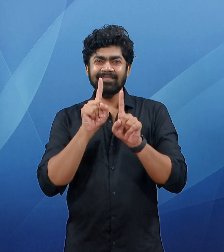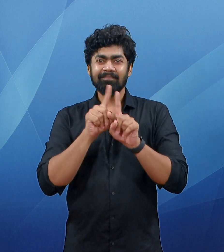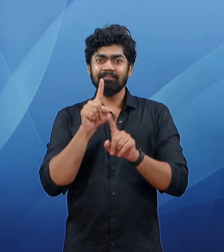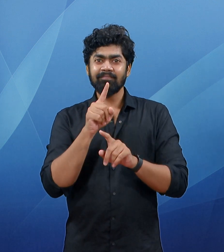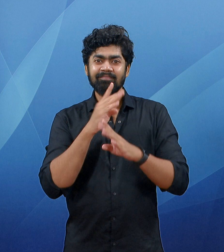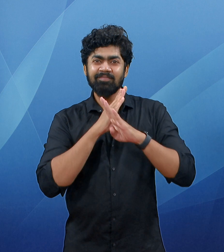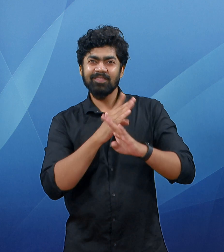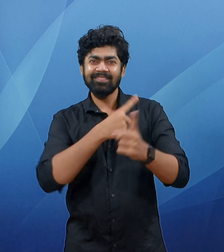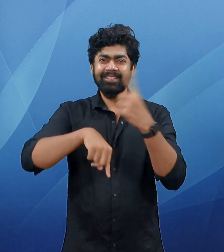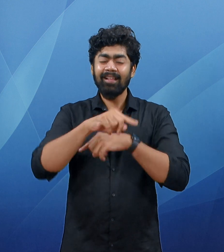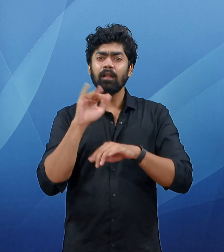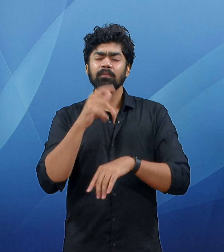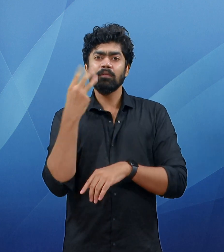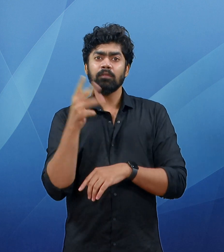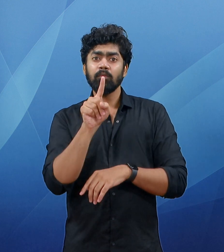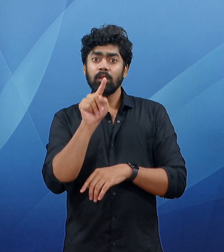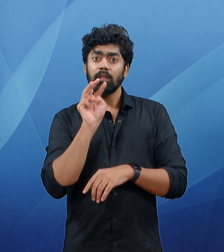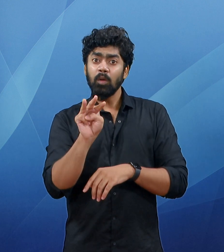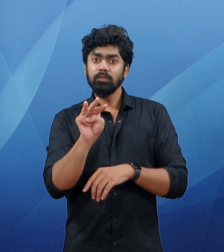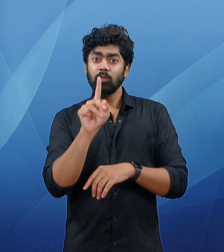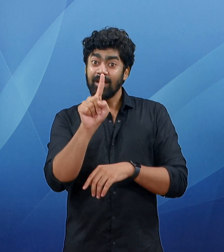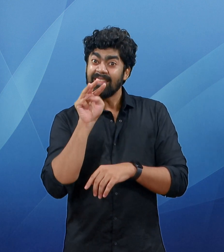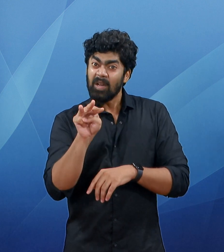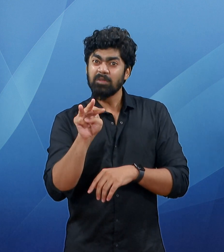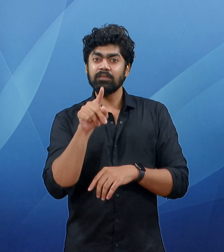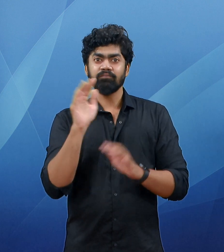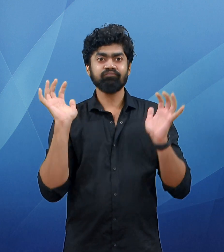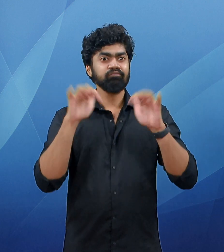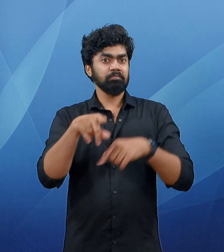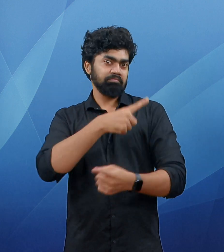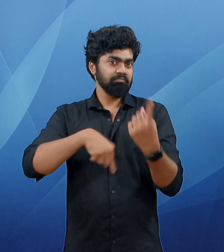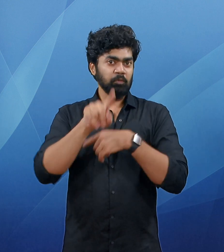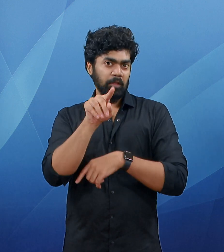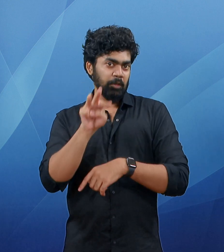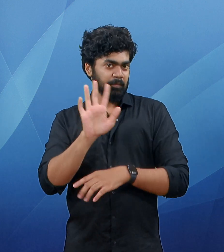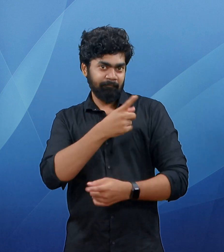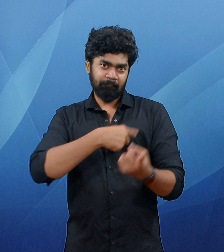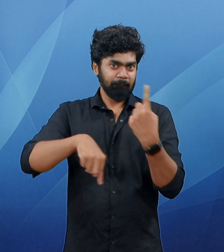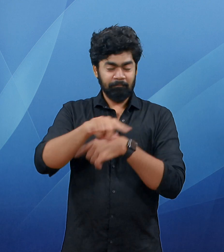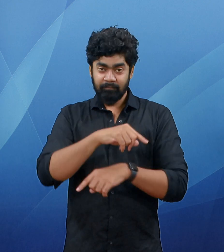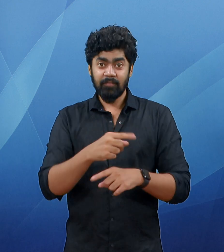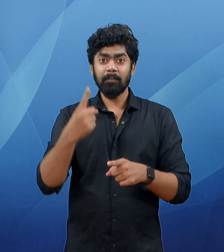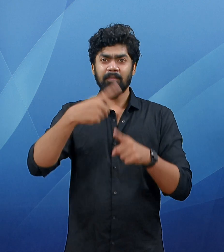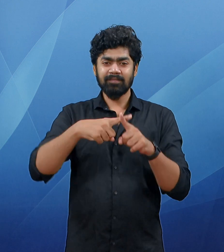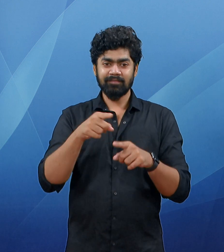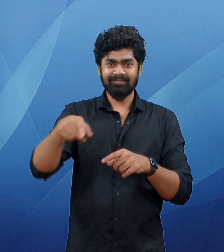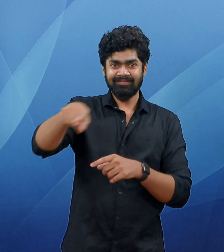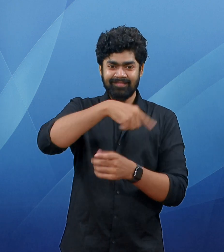of the festival. KSRTC Swift would ply 20 electric buses to ferry visitors free of charge across the